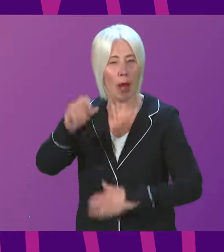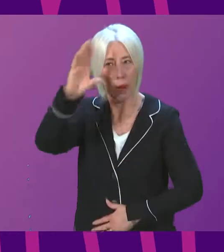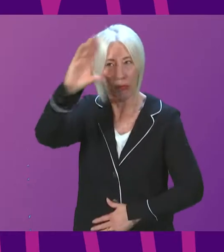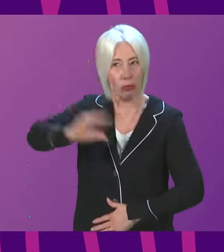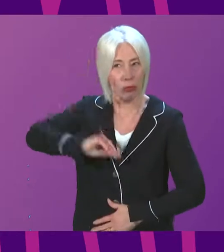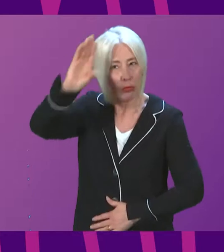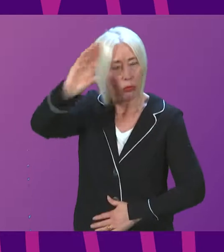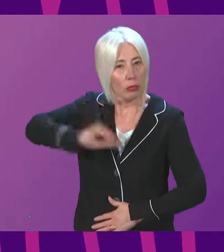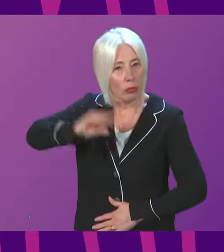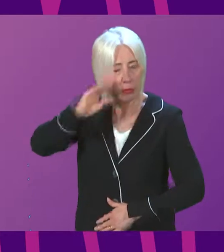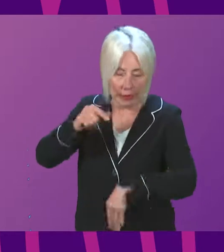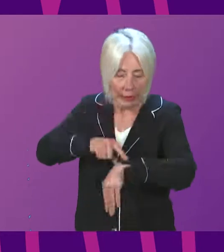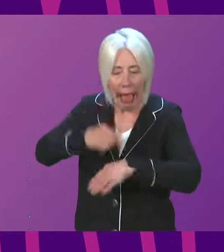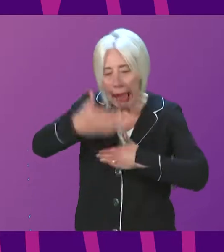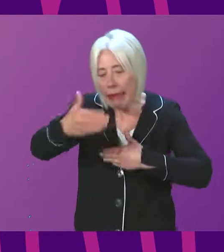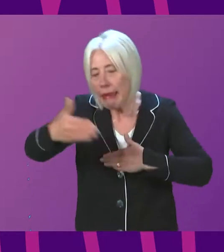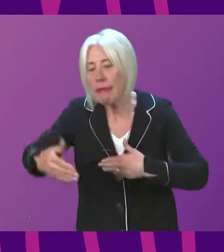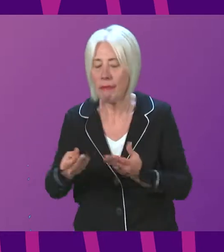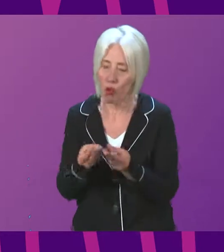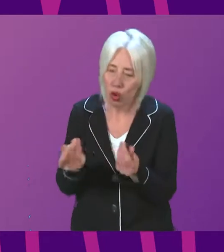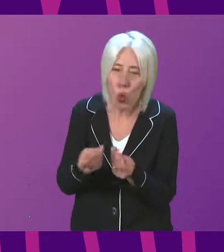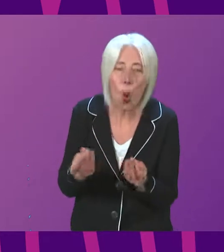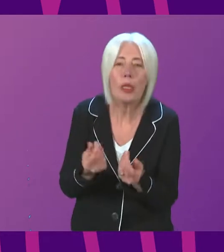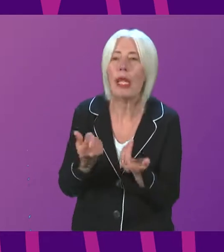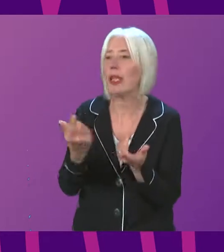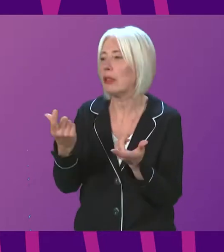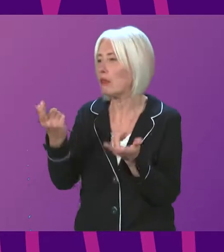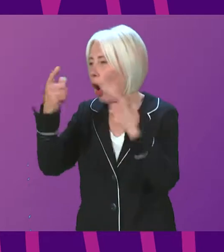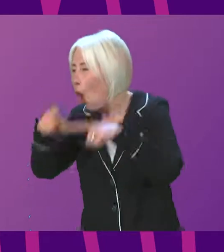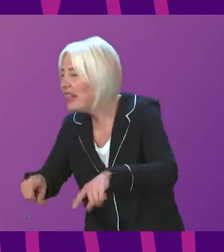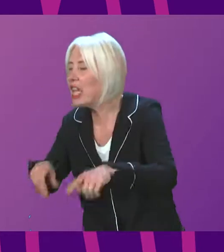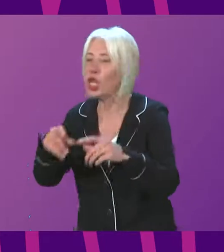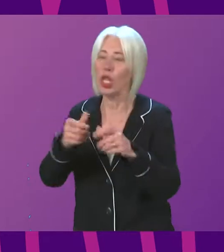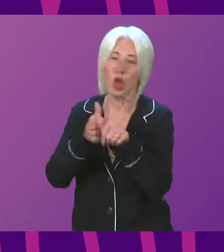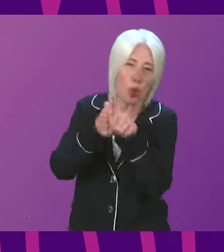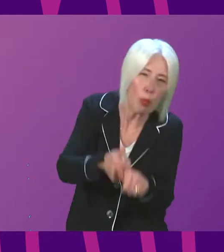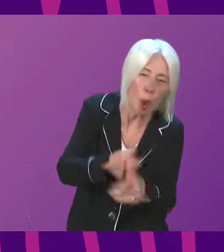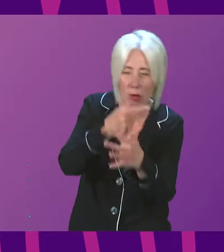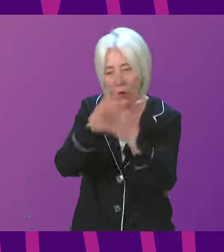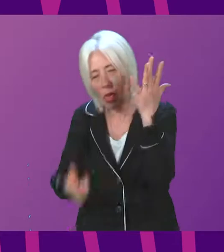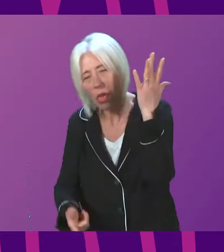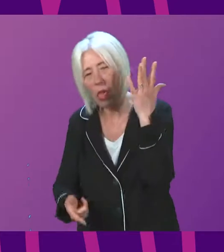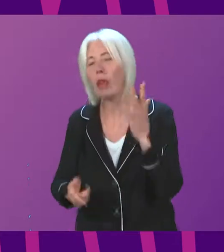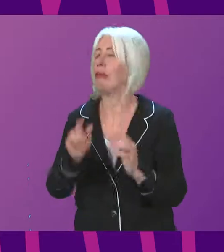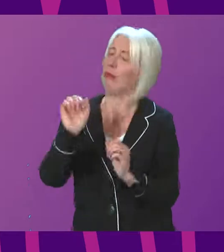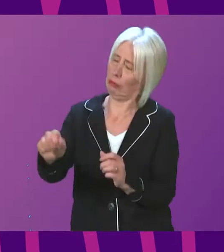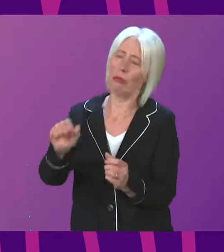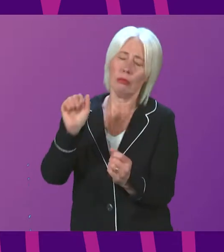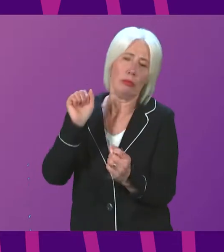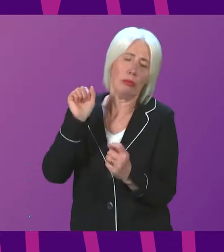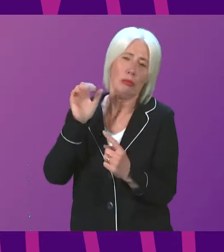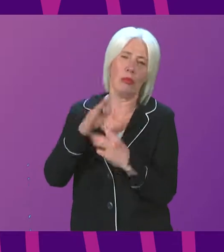timescales, resources for the inquiry, accommodation and support for the inquiry, these are all essentially